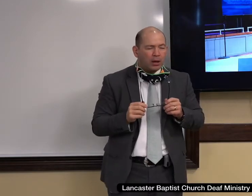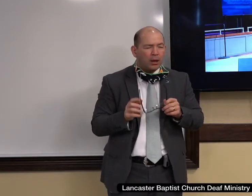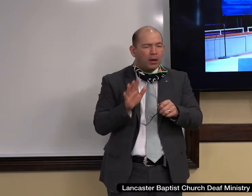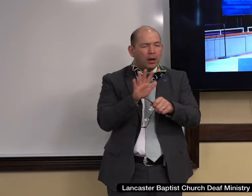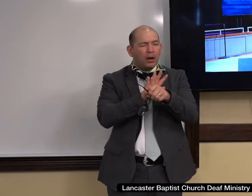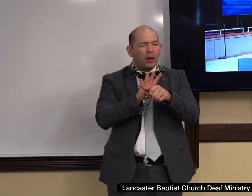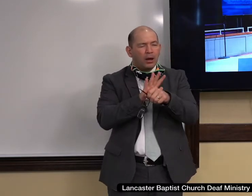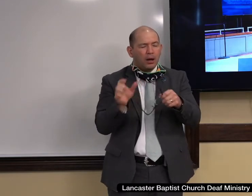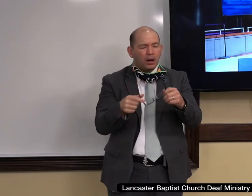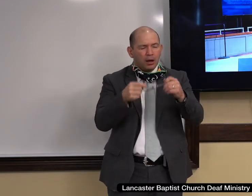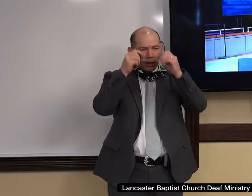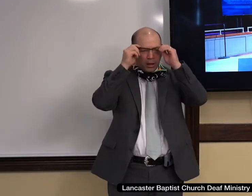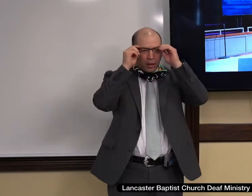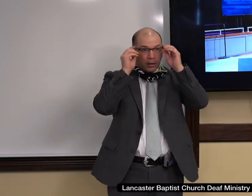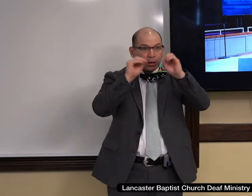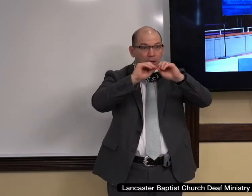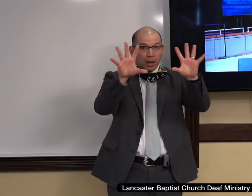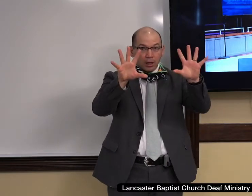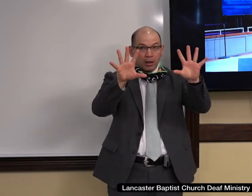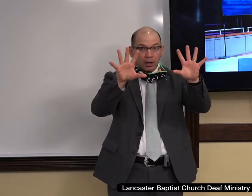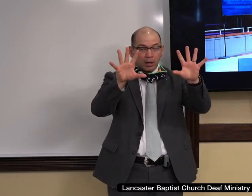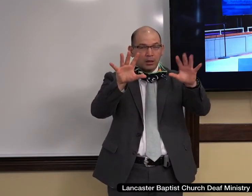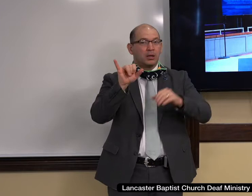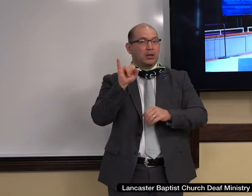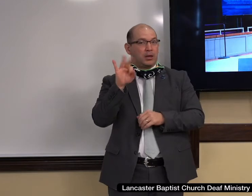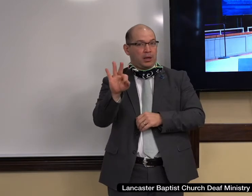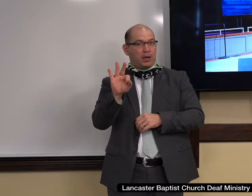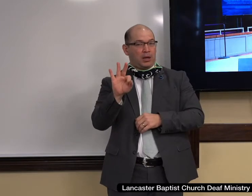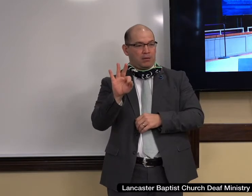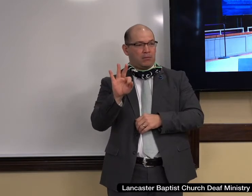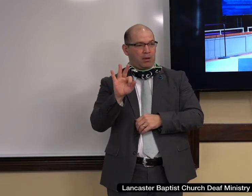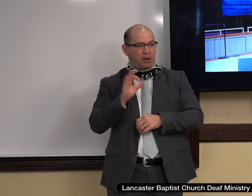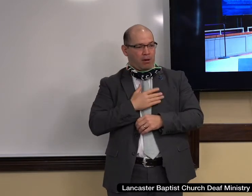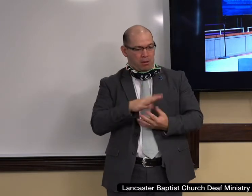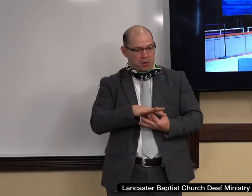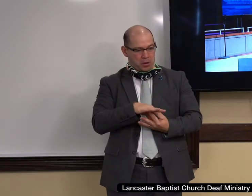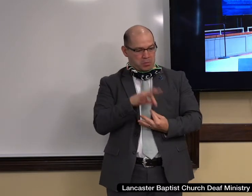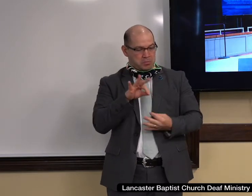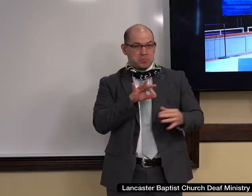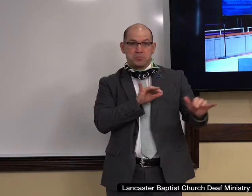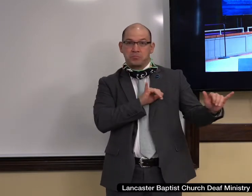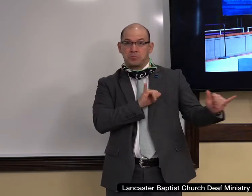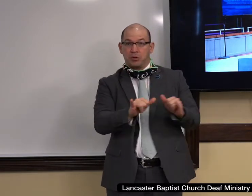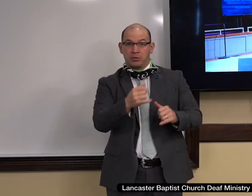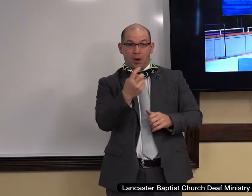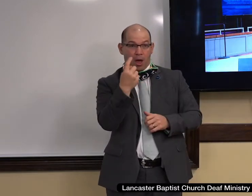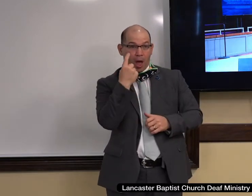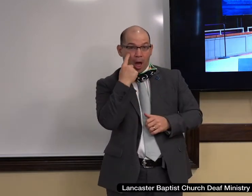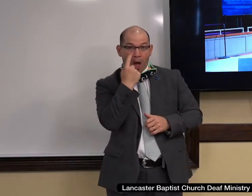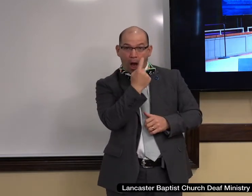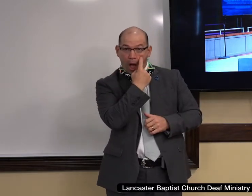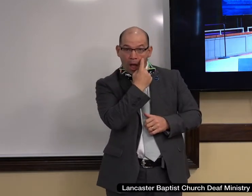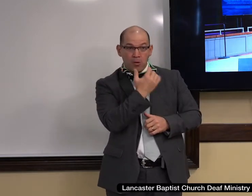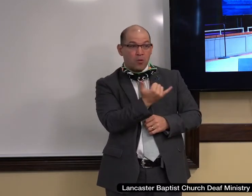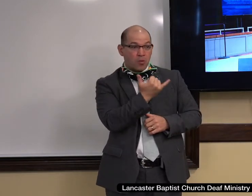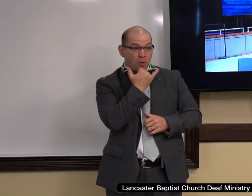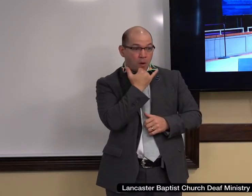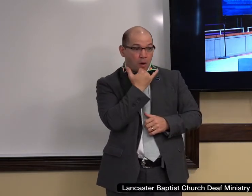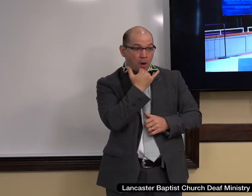but you know what I'm saying we have a different view don't we through our corrective lenses and what we want to try to do the next several